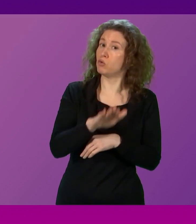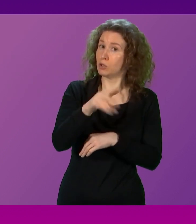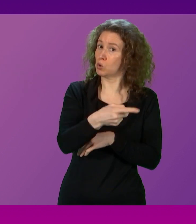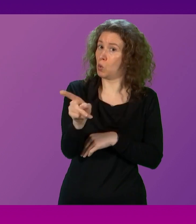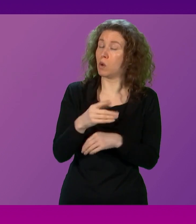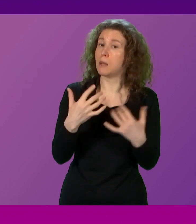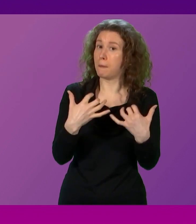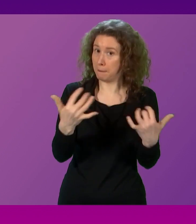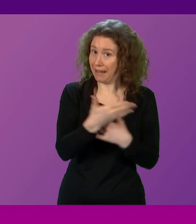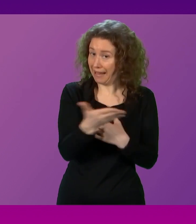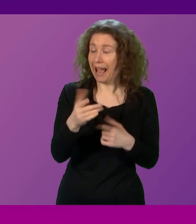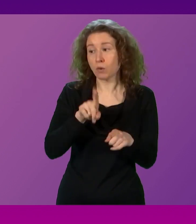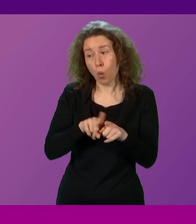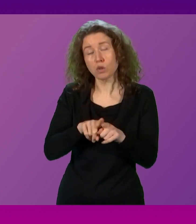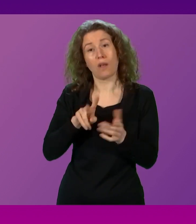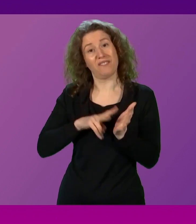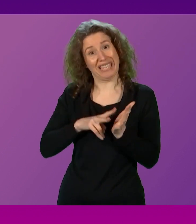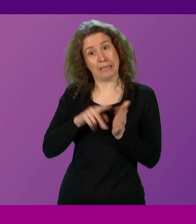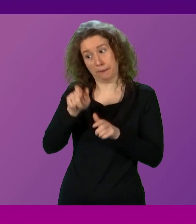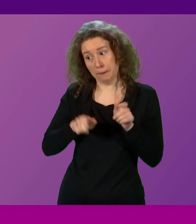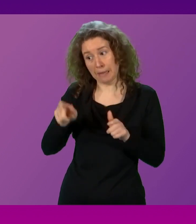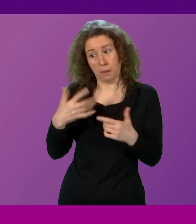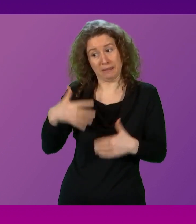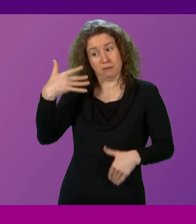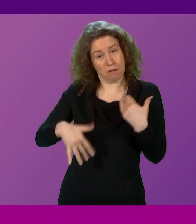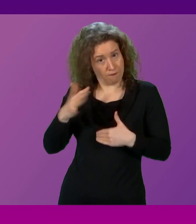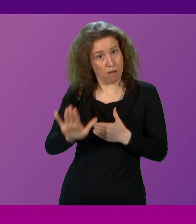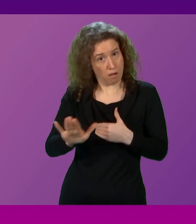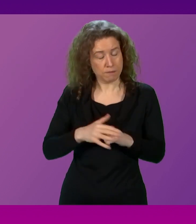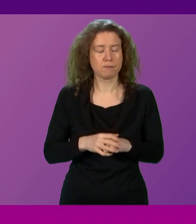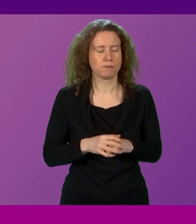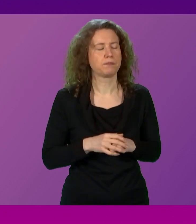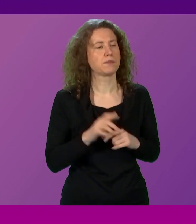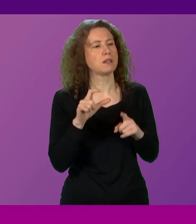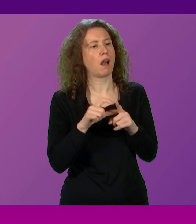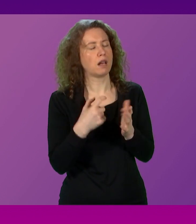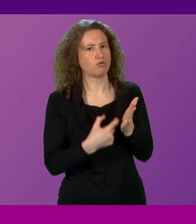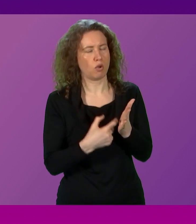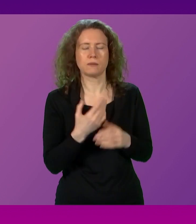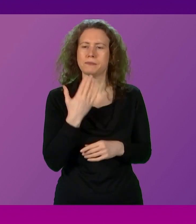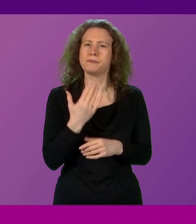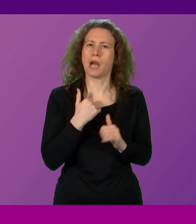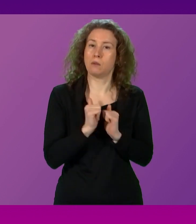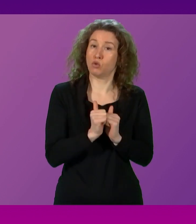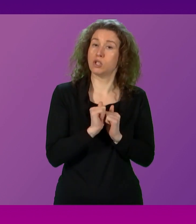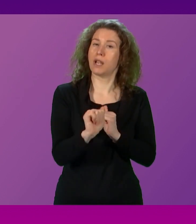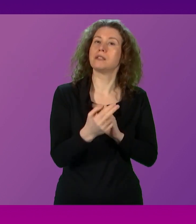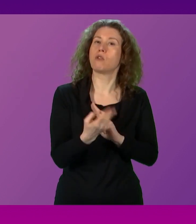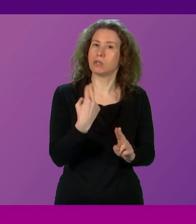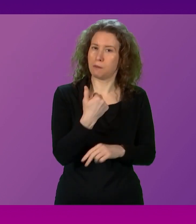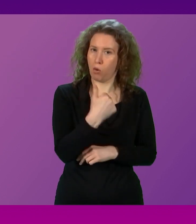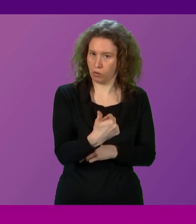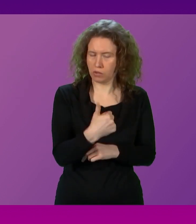officer, not least to the victims in this particular case. Douglas Ross. I appreciate that response from the First Minister,